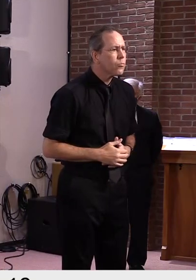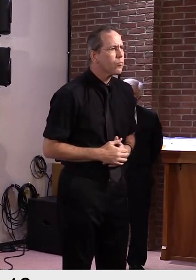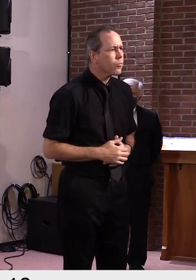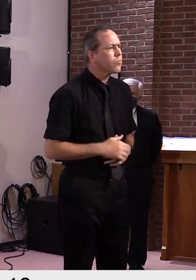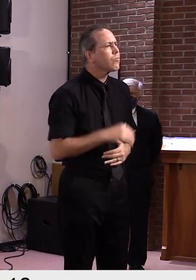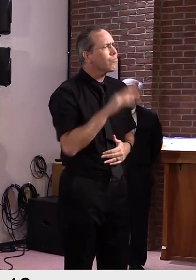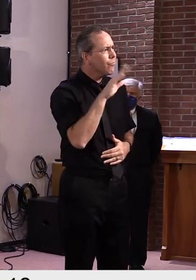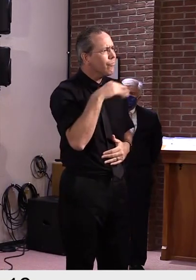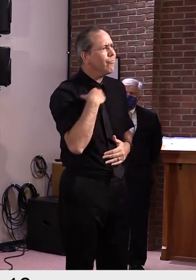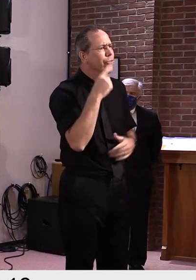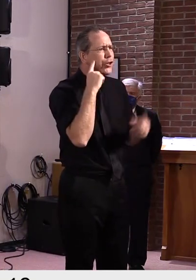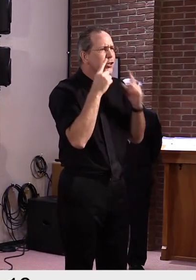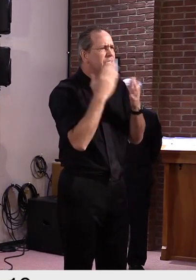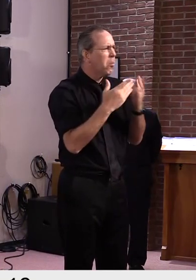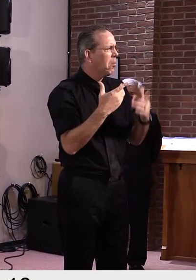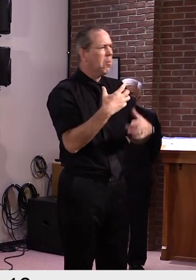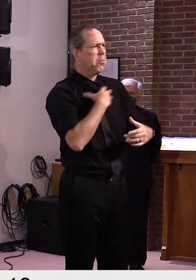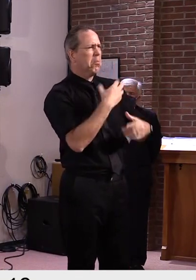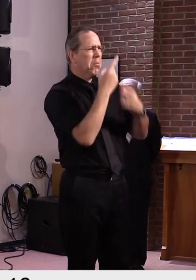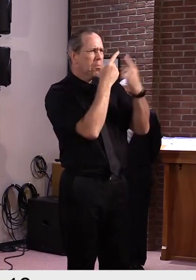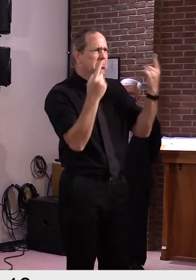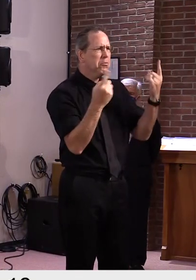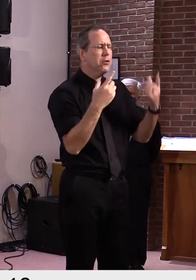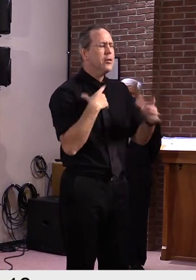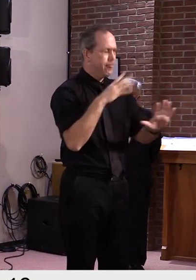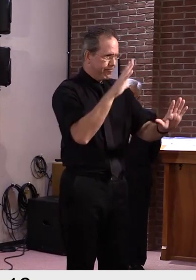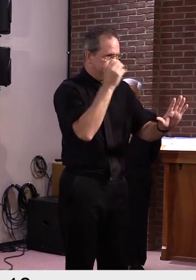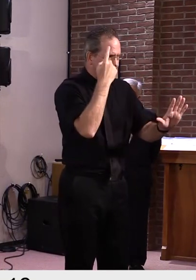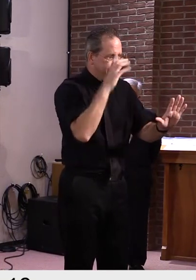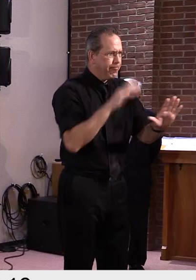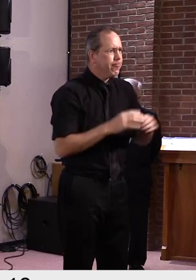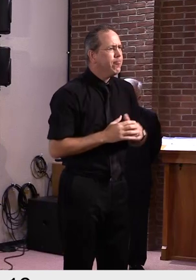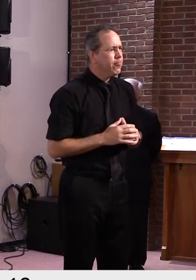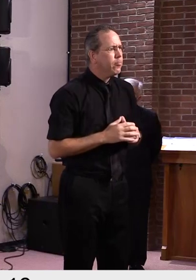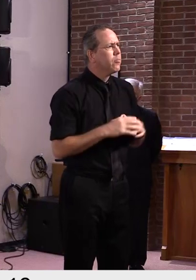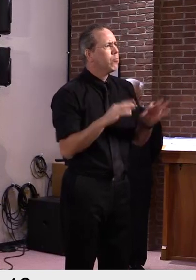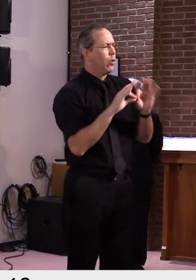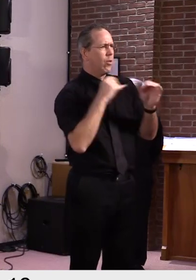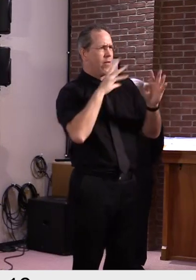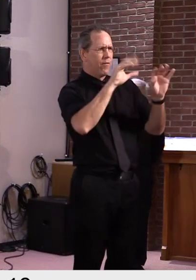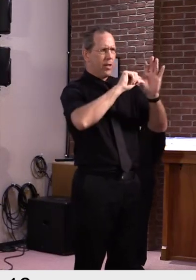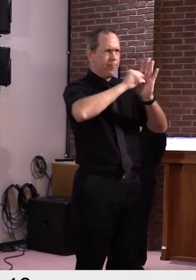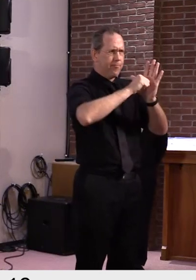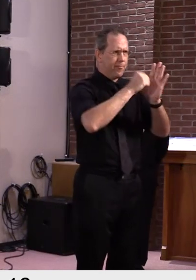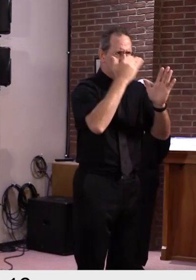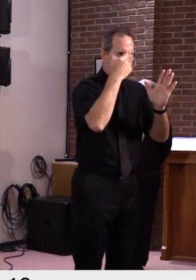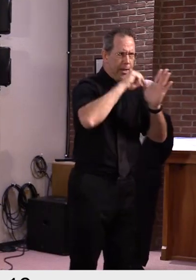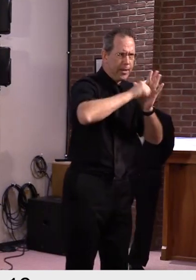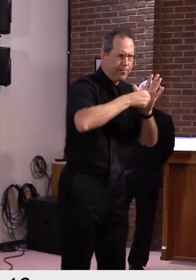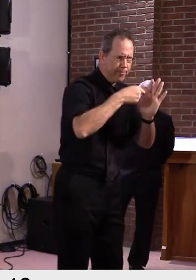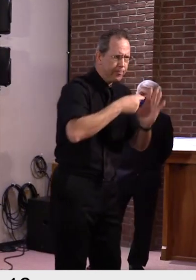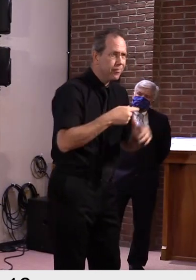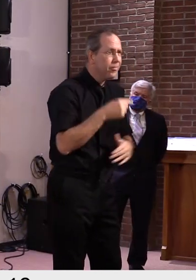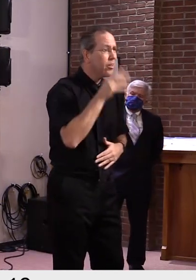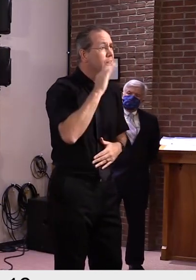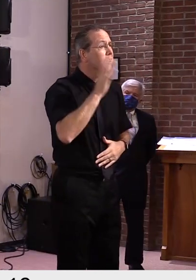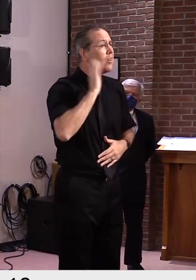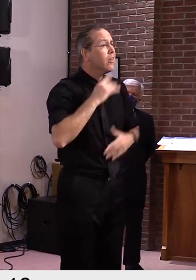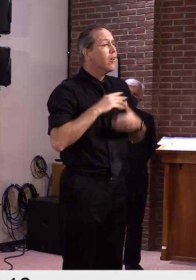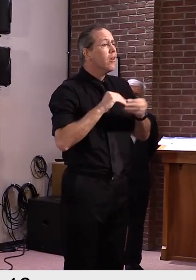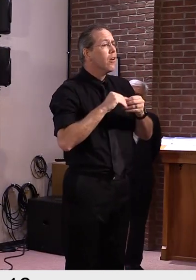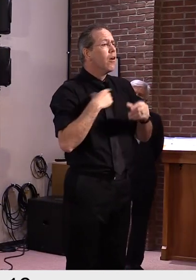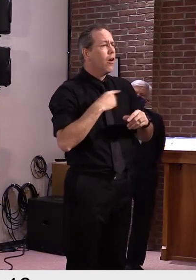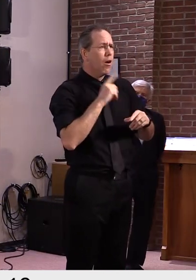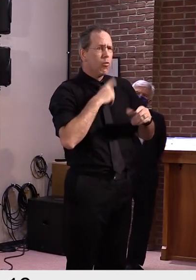address some anticipated concerns up front. As I said at the beginning we've learned and we've done